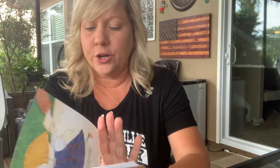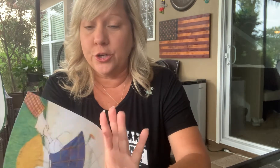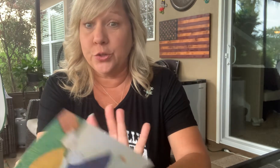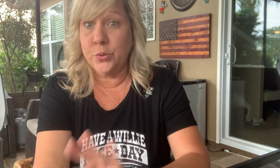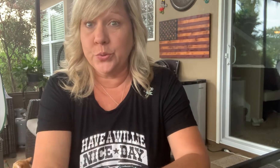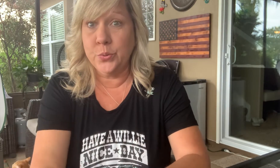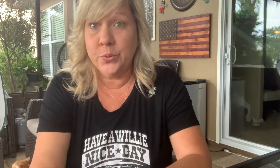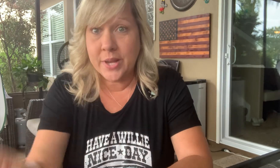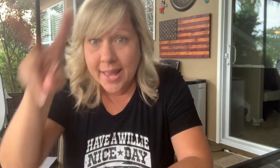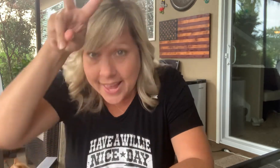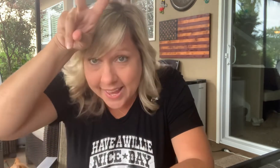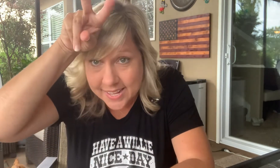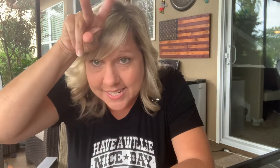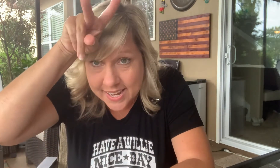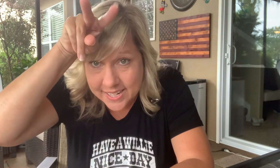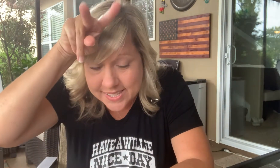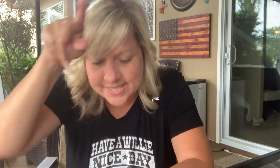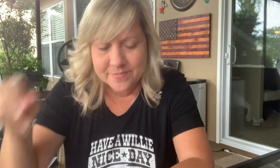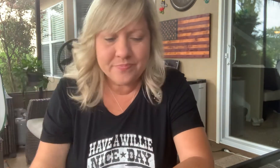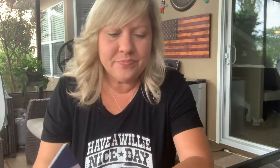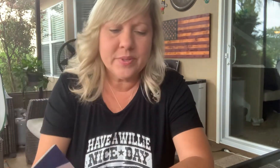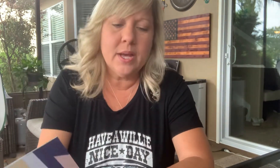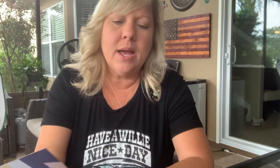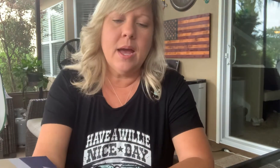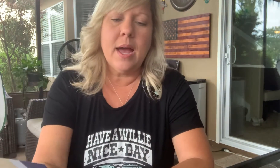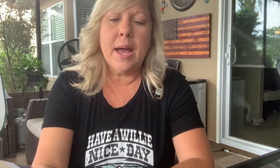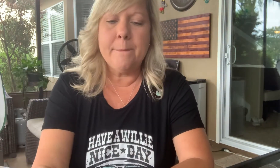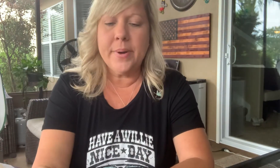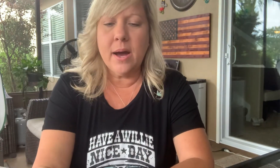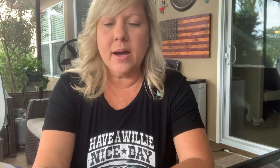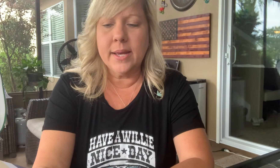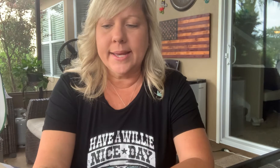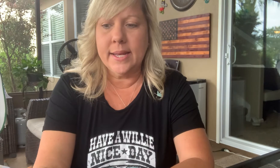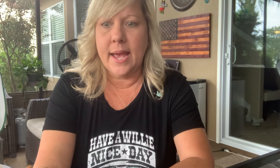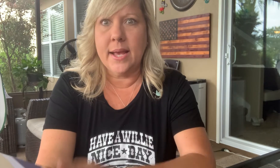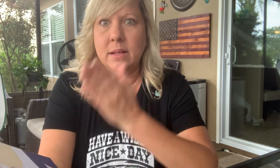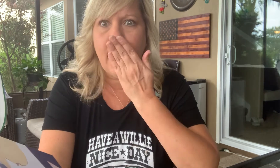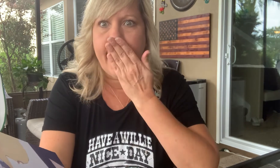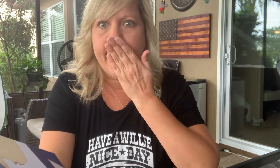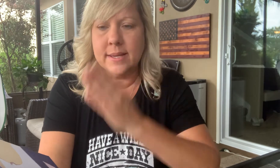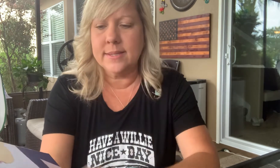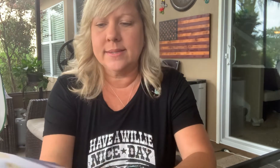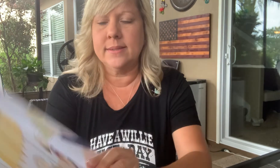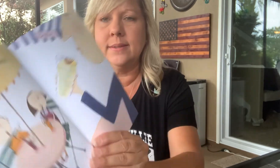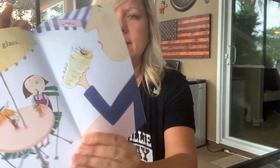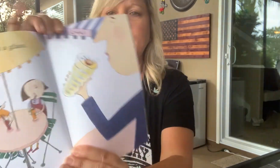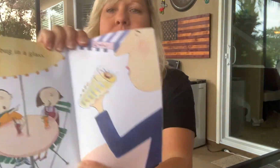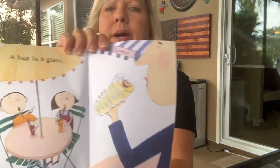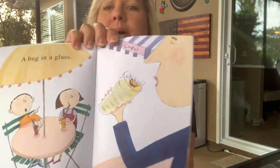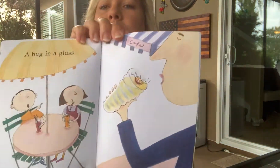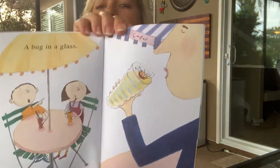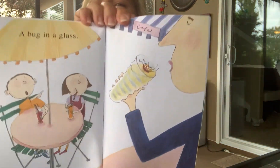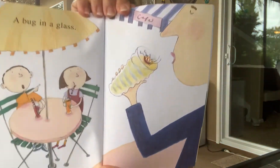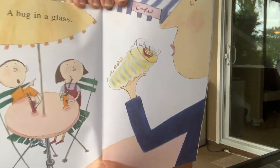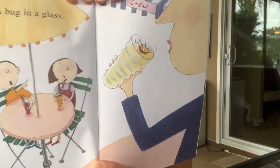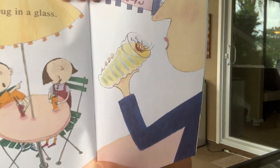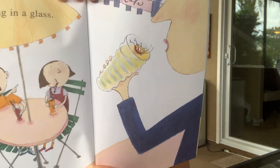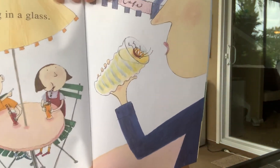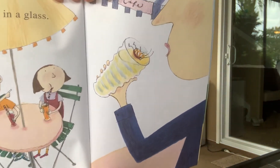two antennas. A bug in a glass. Oh, no. That's not where